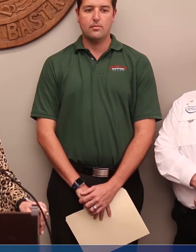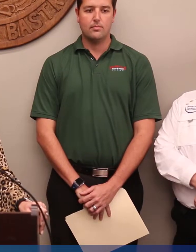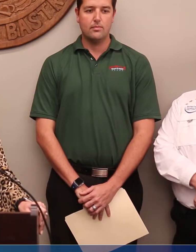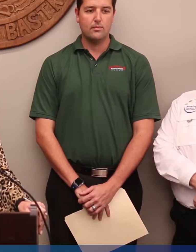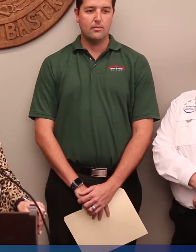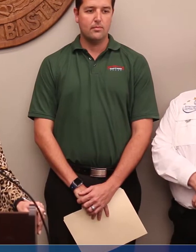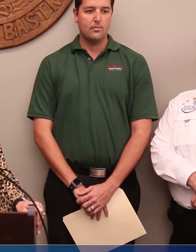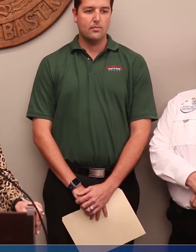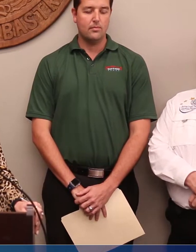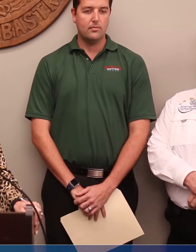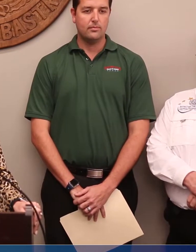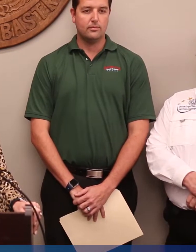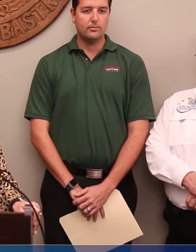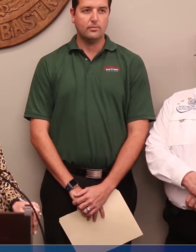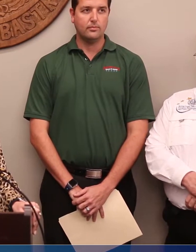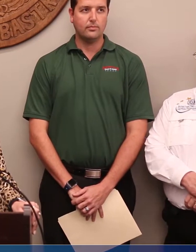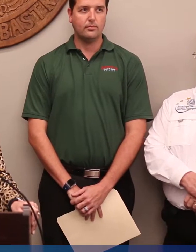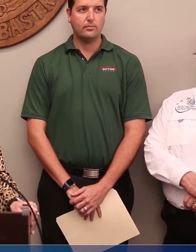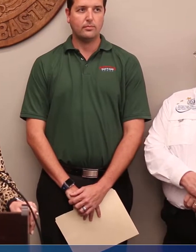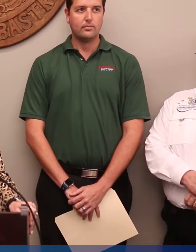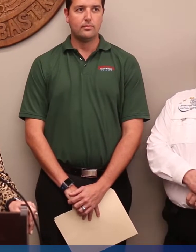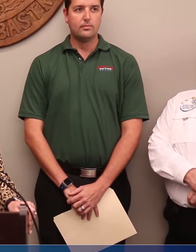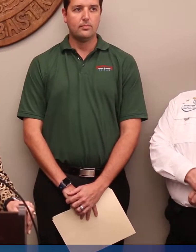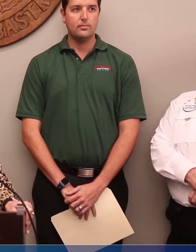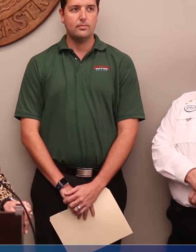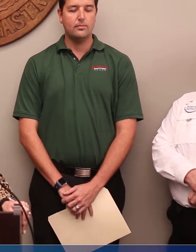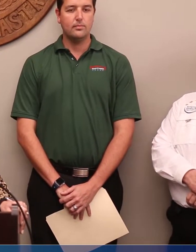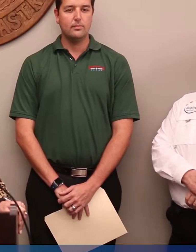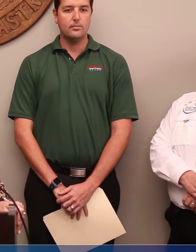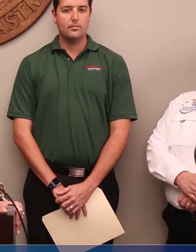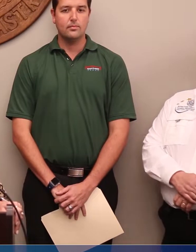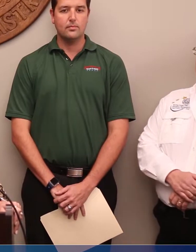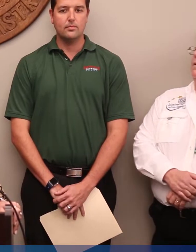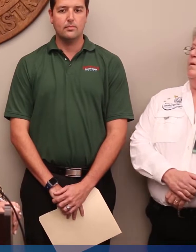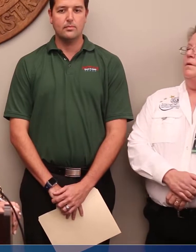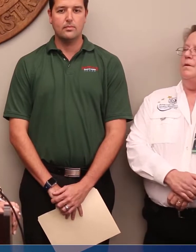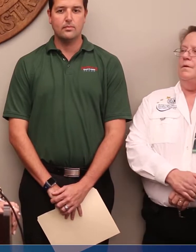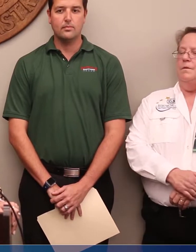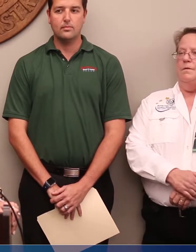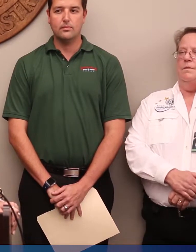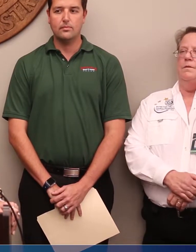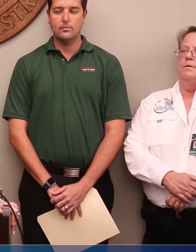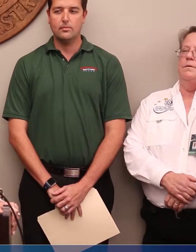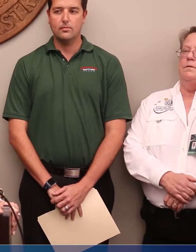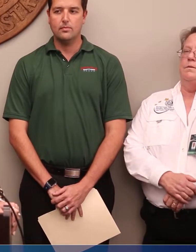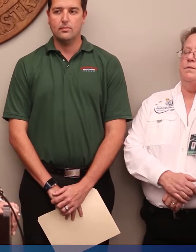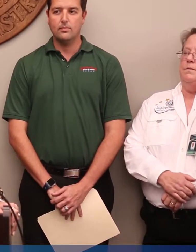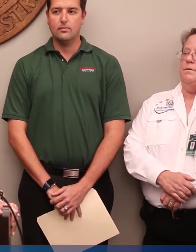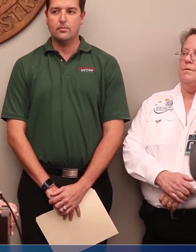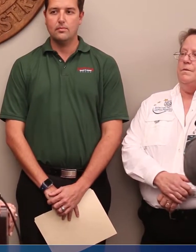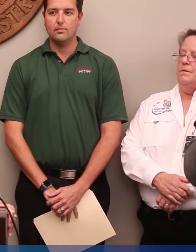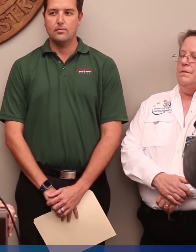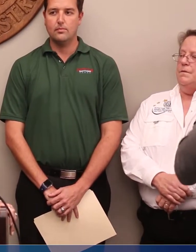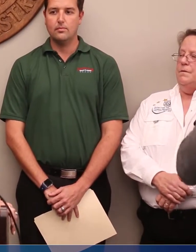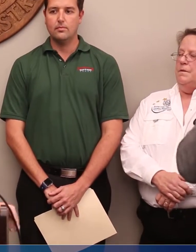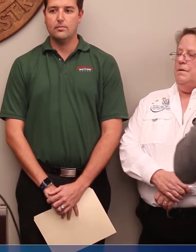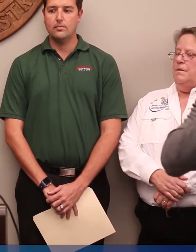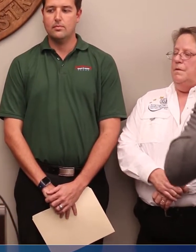Management Coordinator. At this time, I'd like to introduce Dr. Wax to the podium, and then Judge Poppy will follow.